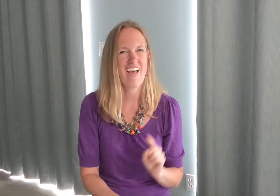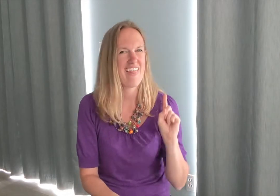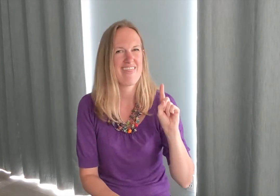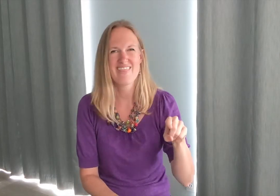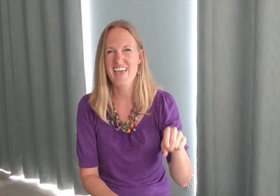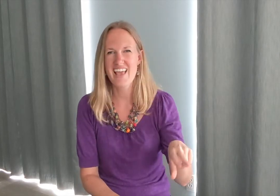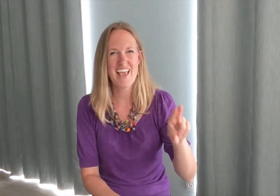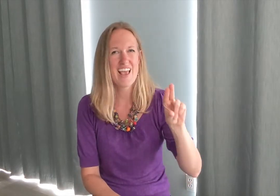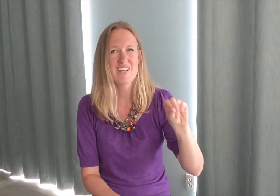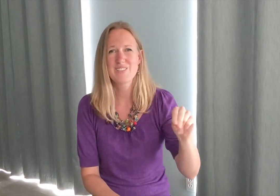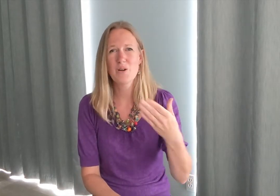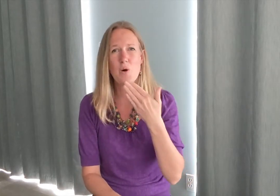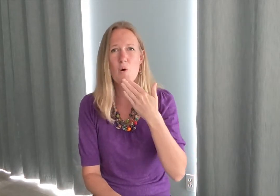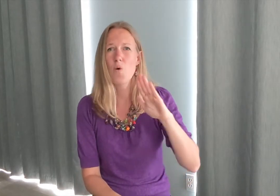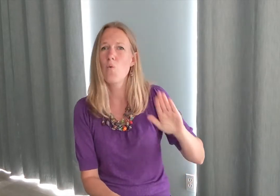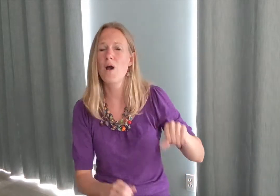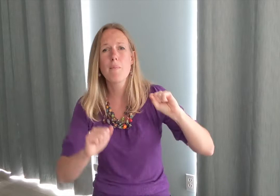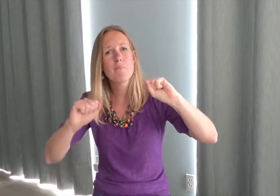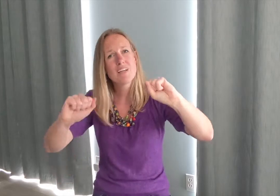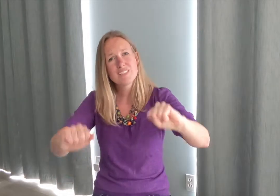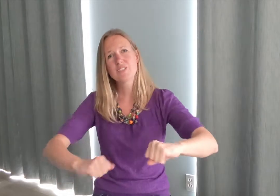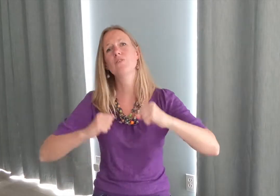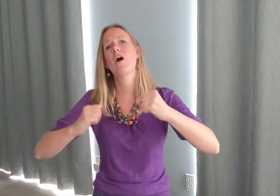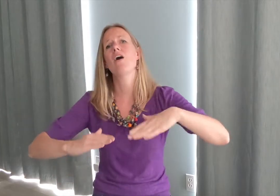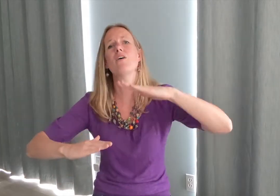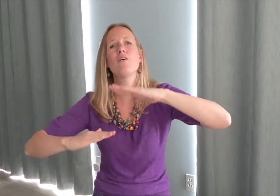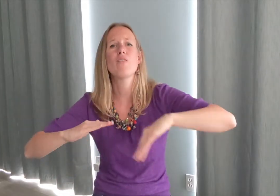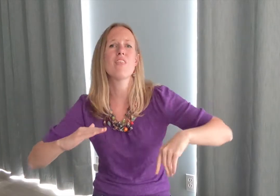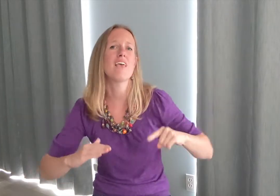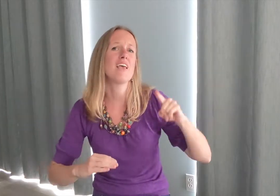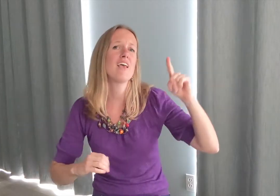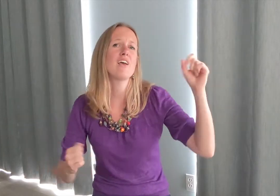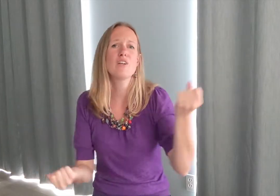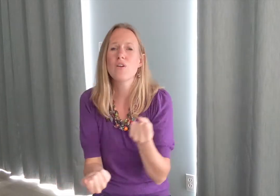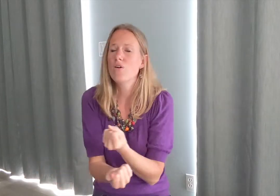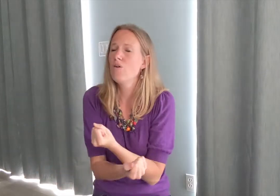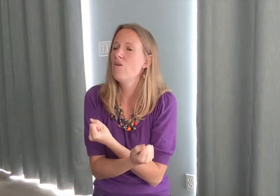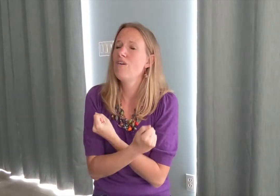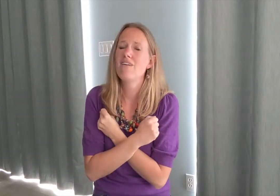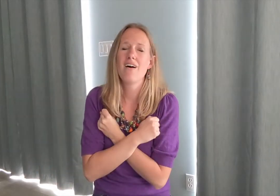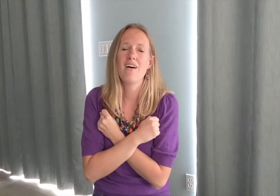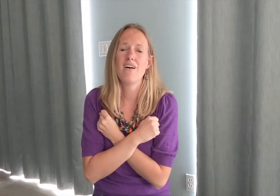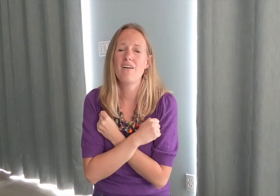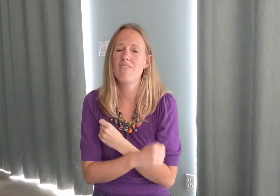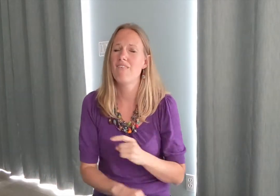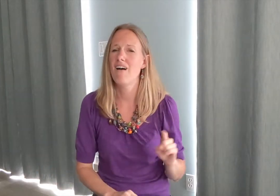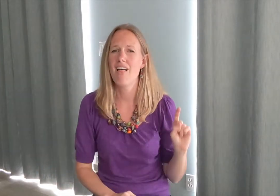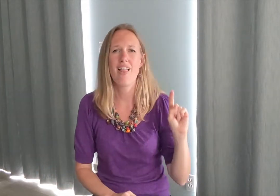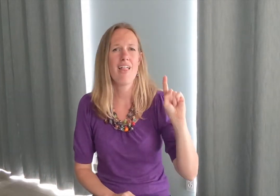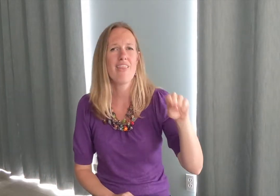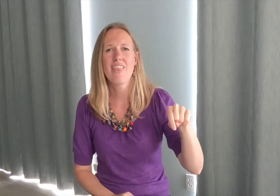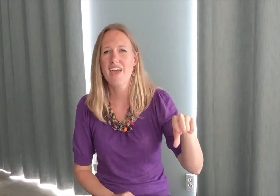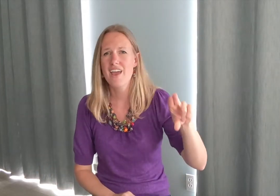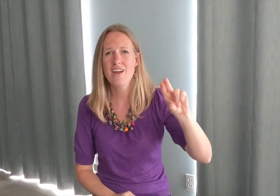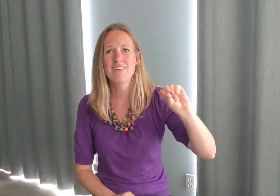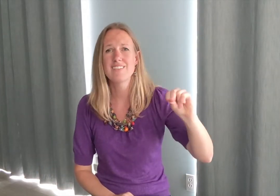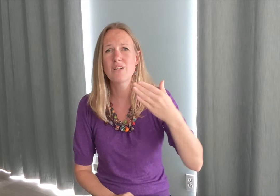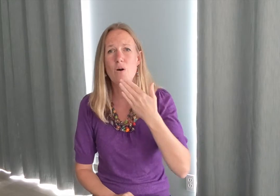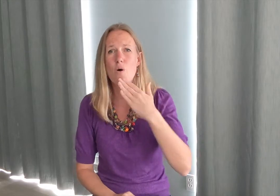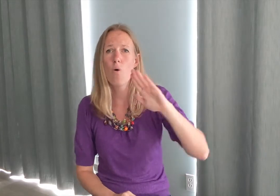there's no weapon stronger than your love There's no